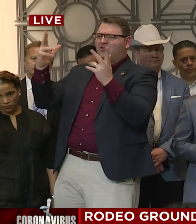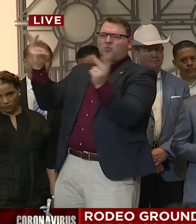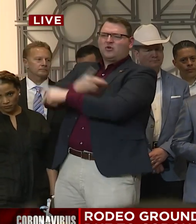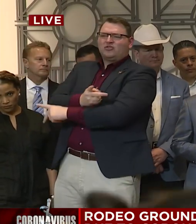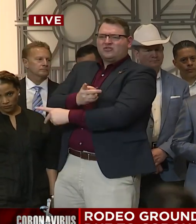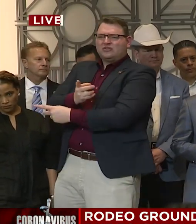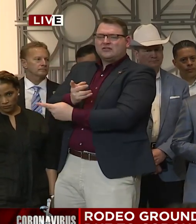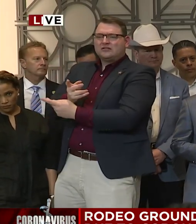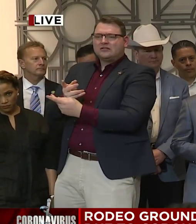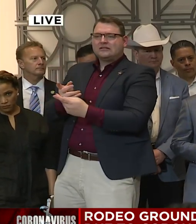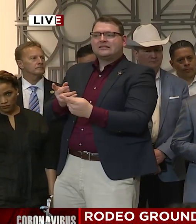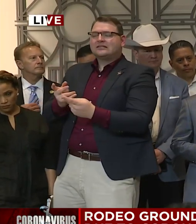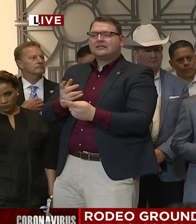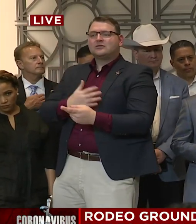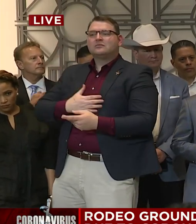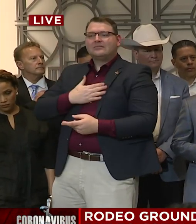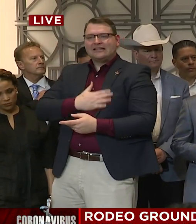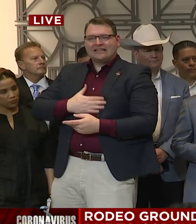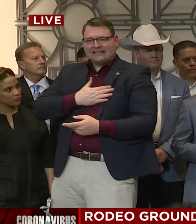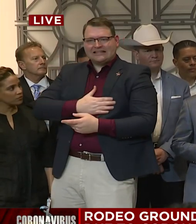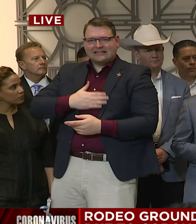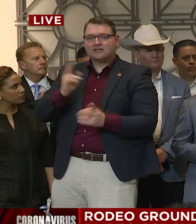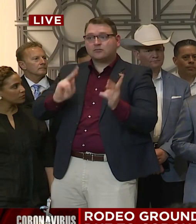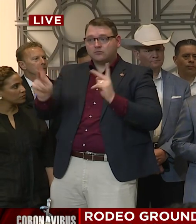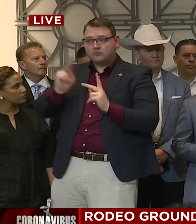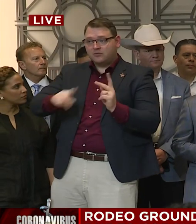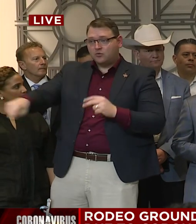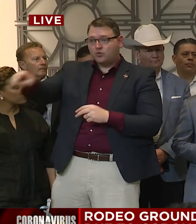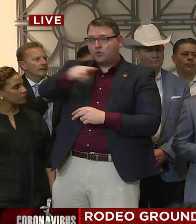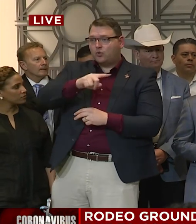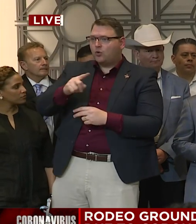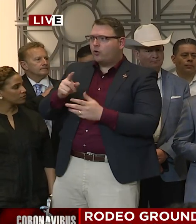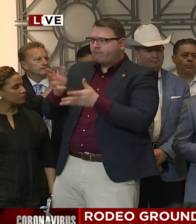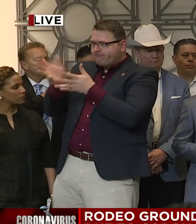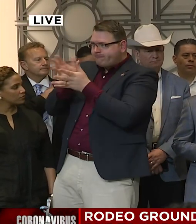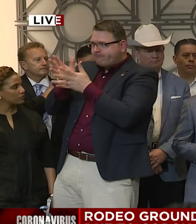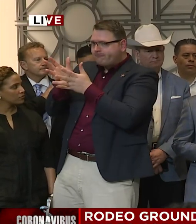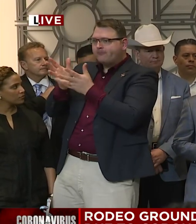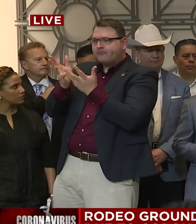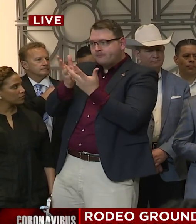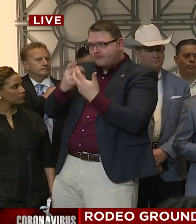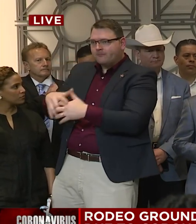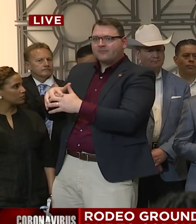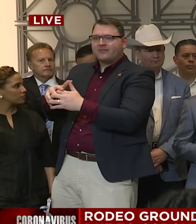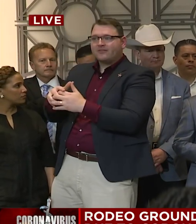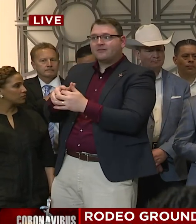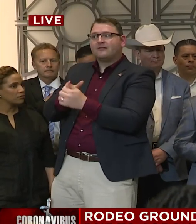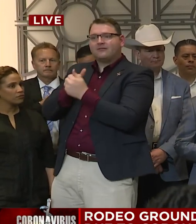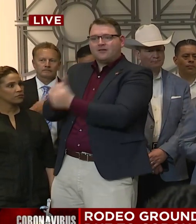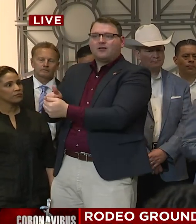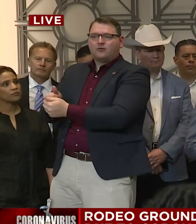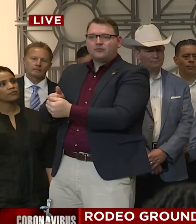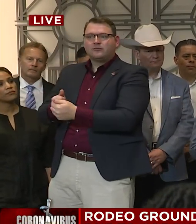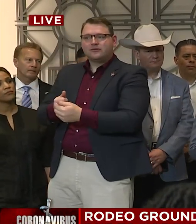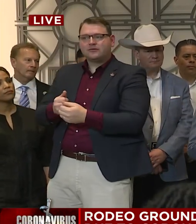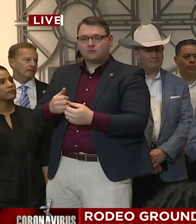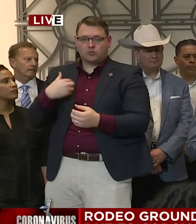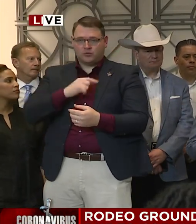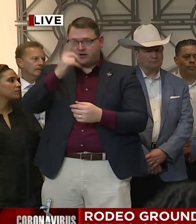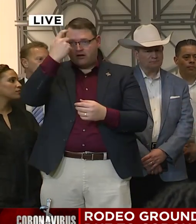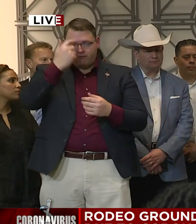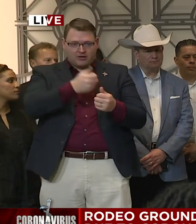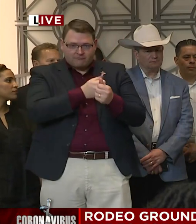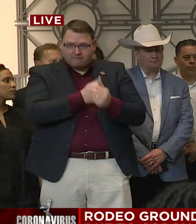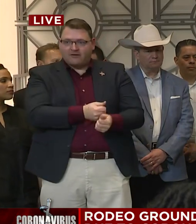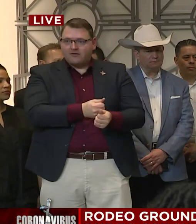been through this before. When the community does their part and government does its part, we've gotten through this before. We'll get through it again. Thank you. And lastly, let me